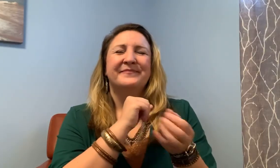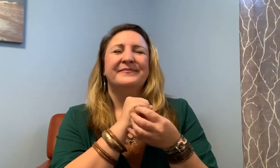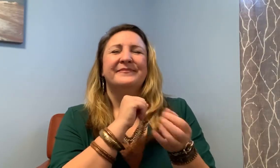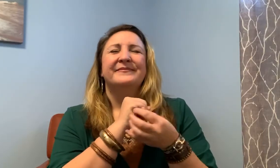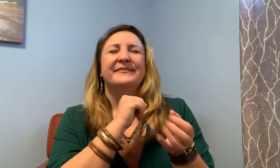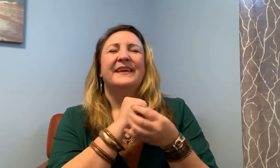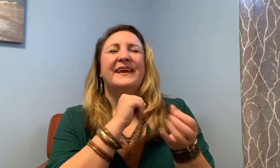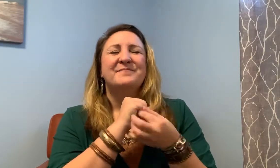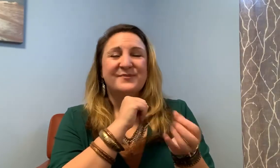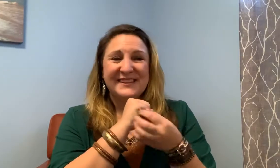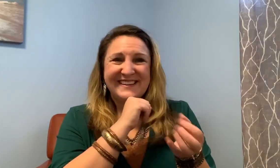and breathe